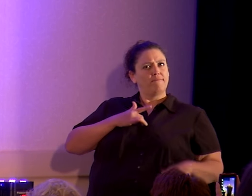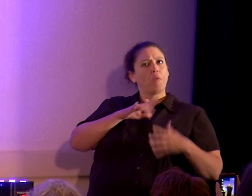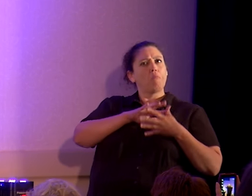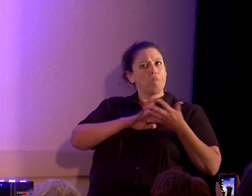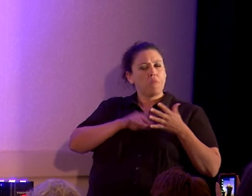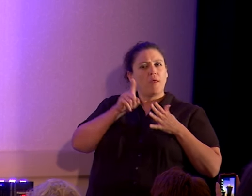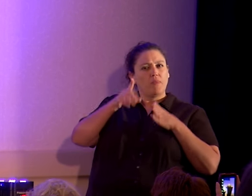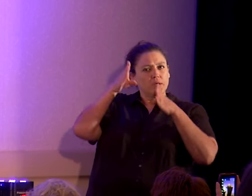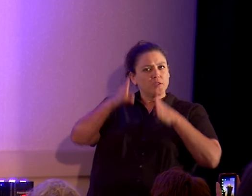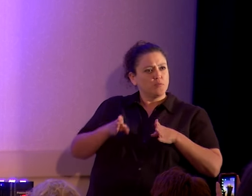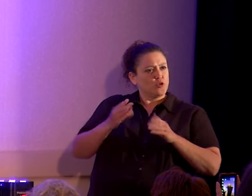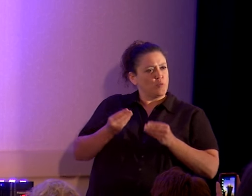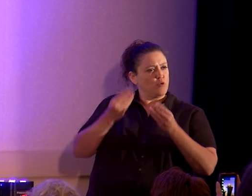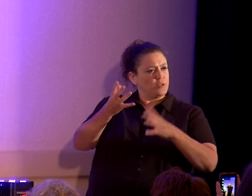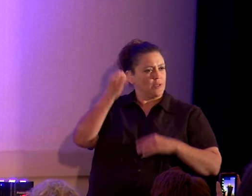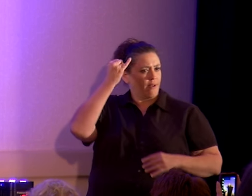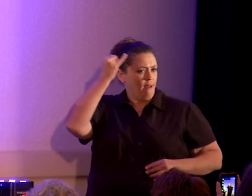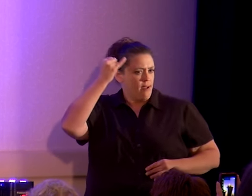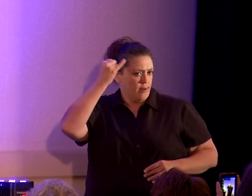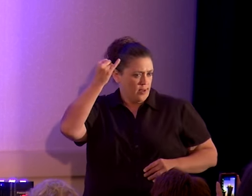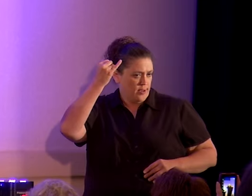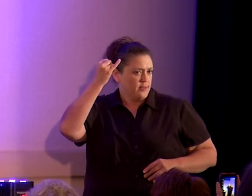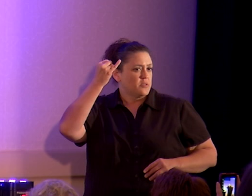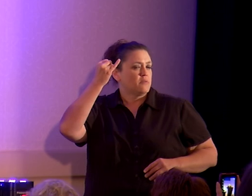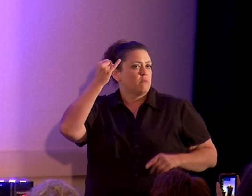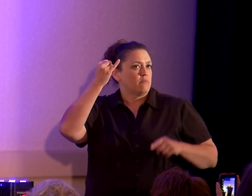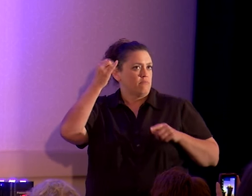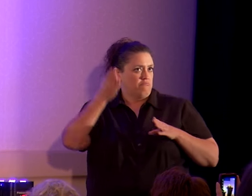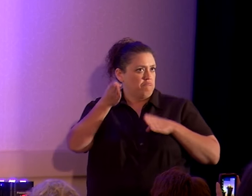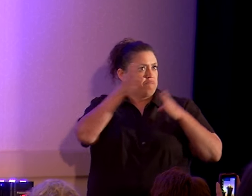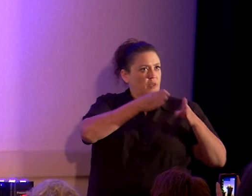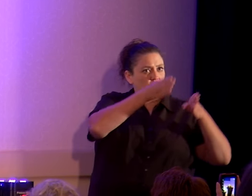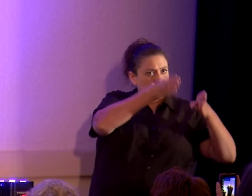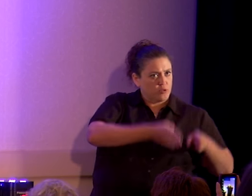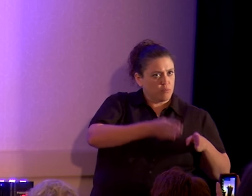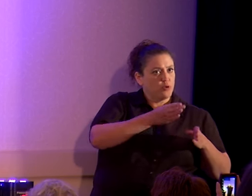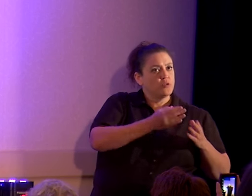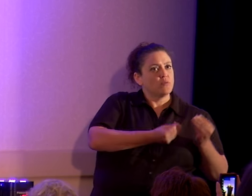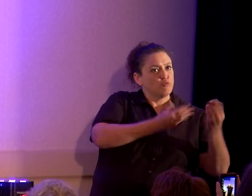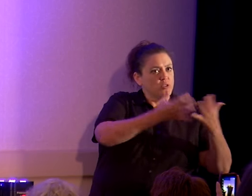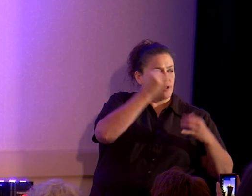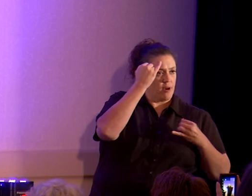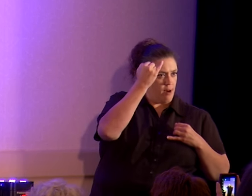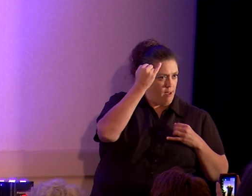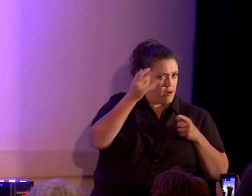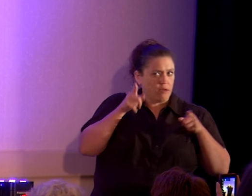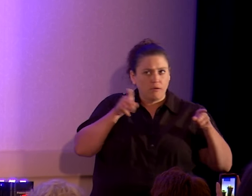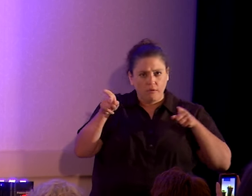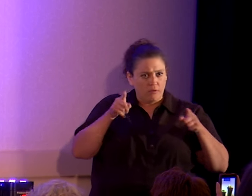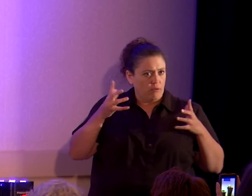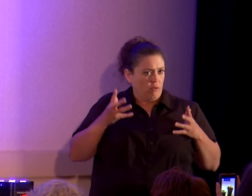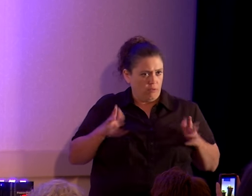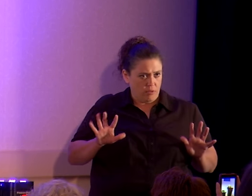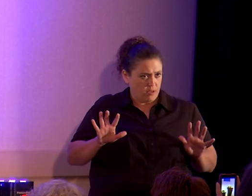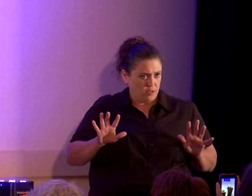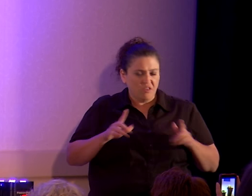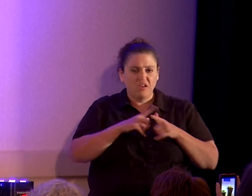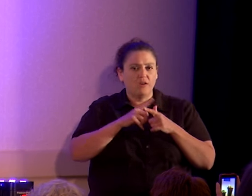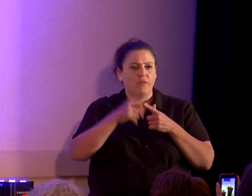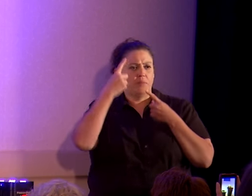individual presented some ideas, and this individual presented some ideas, and that's it, we made it nowhere.